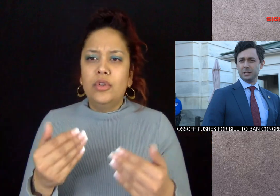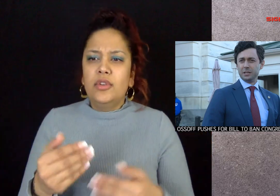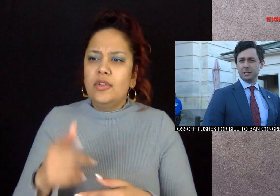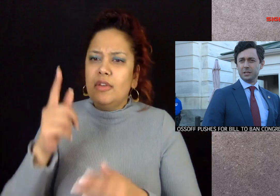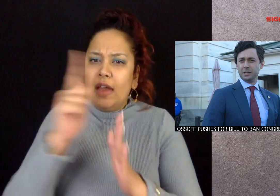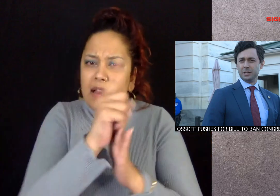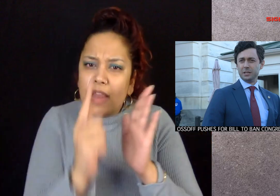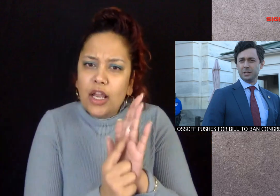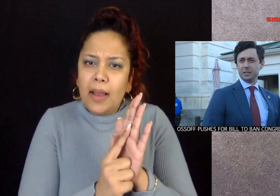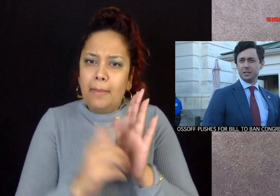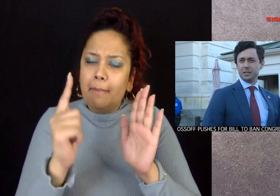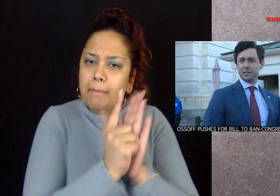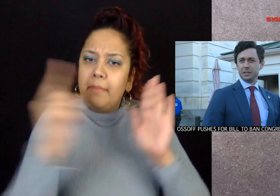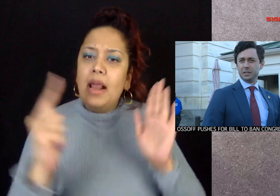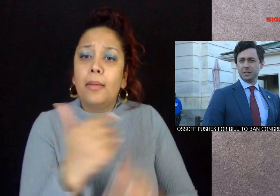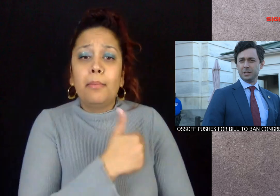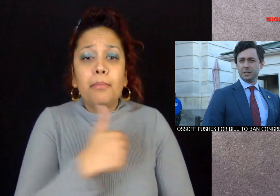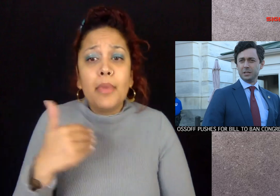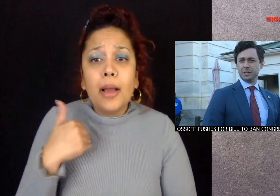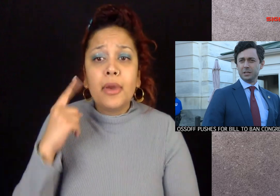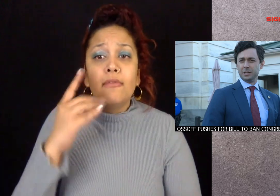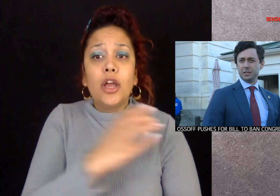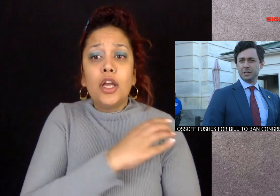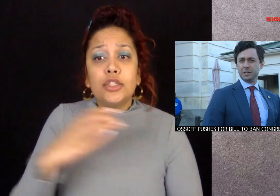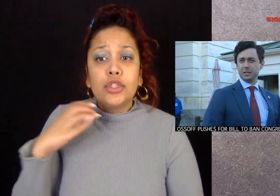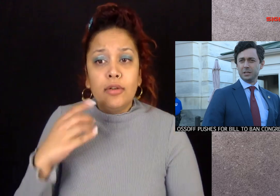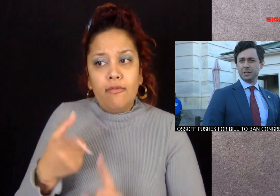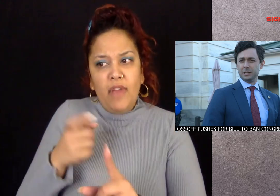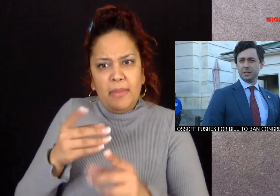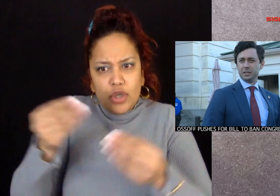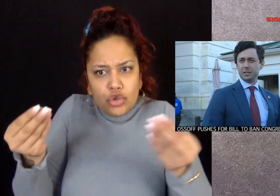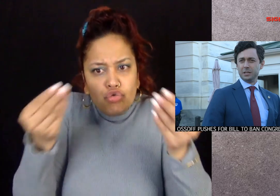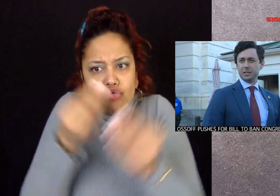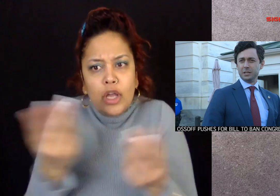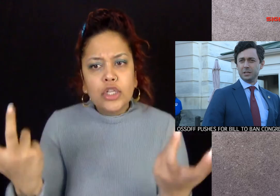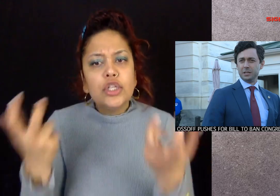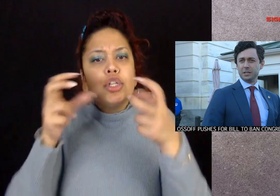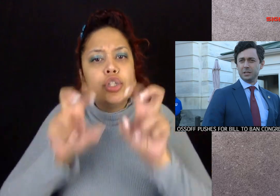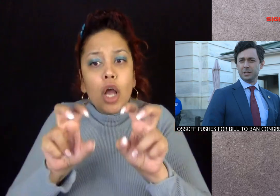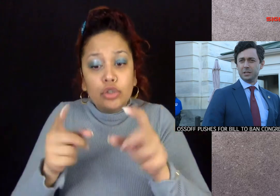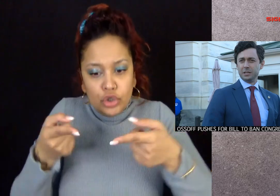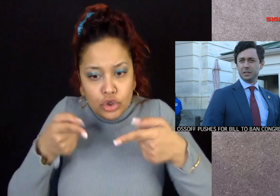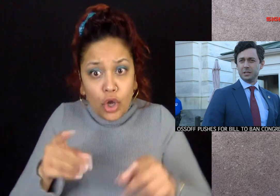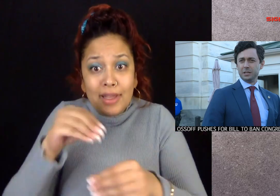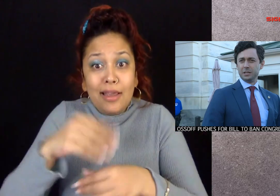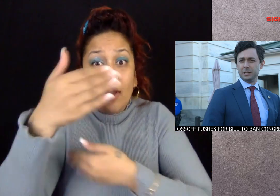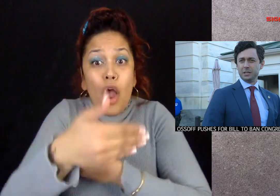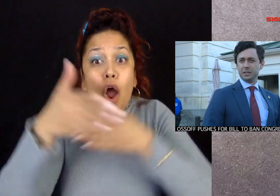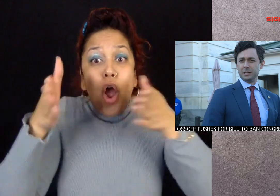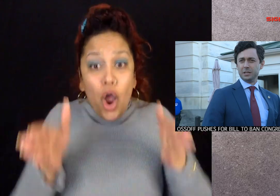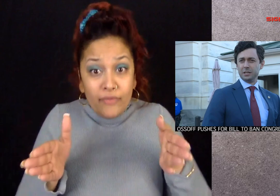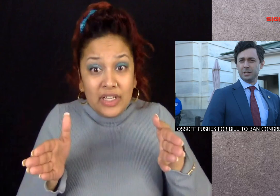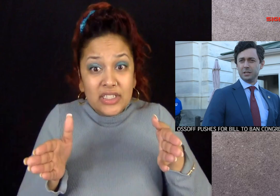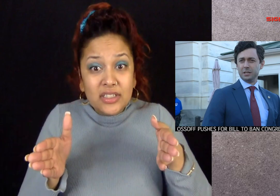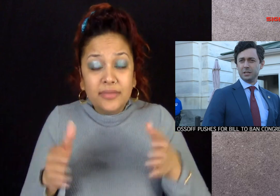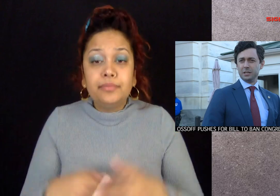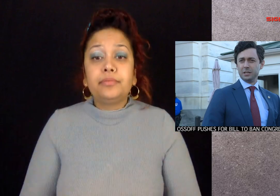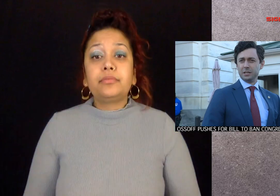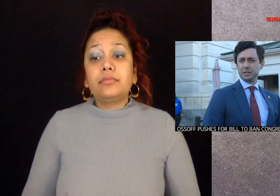Georgia lawmaker John Ossoff wants to introduce legislation banning members of Congress from trading stocks